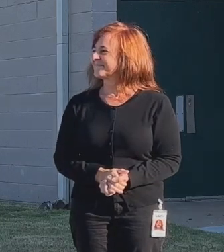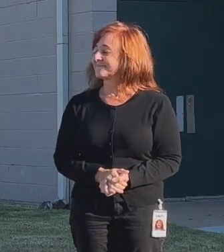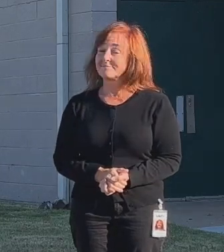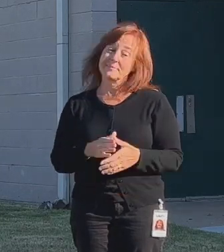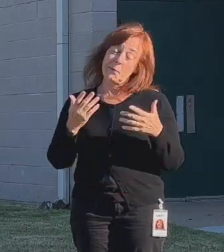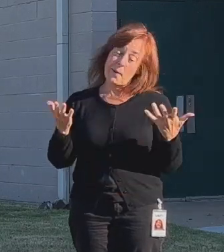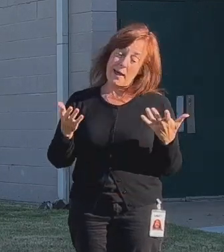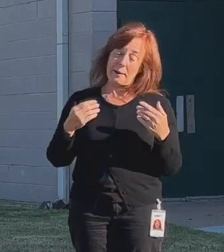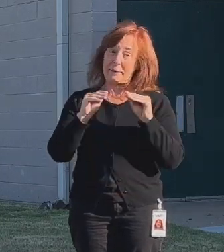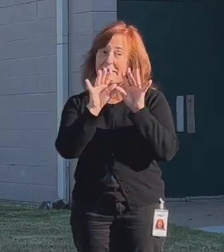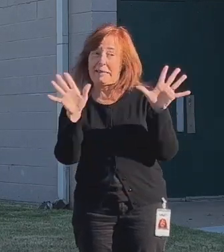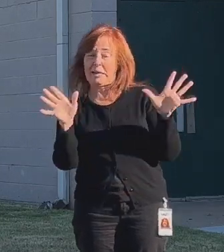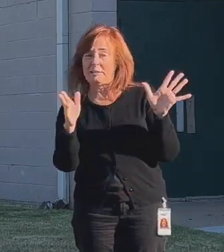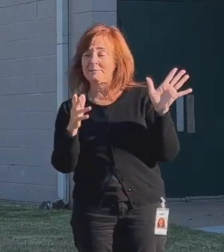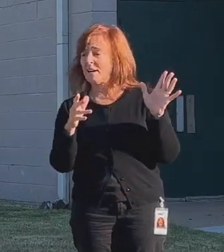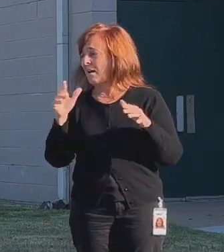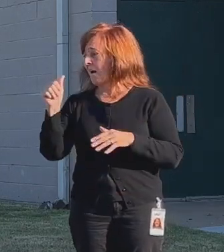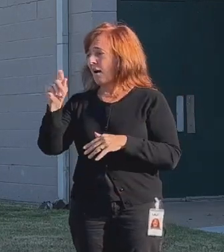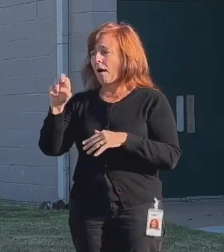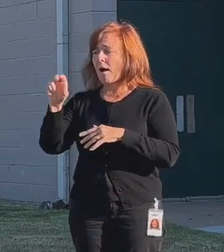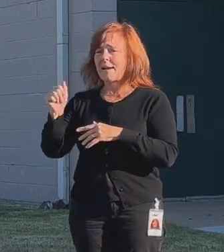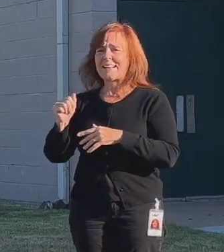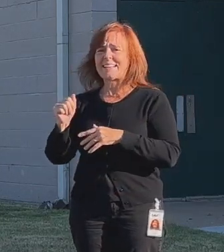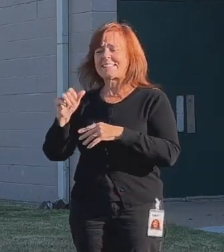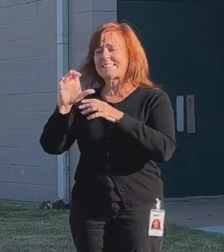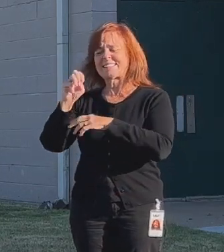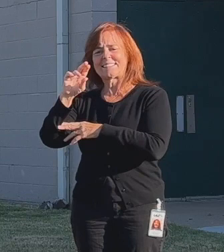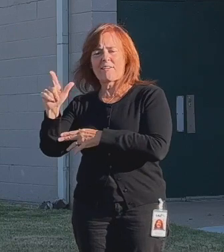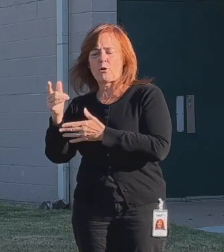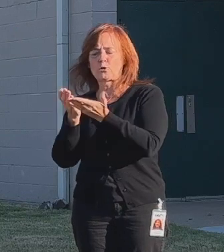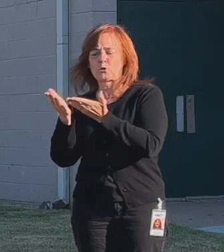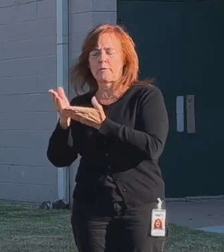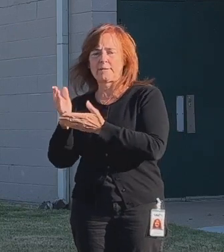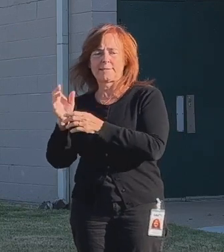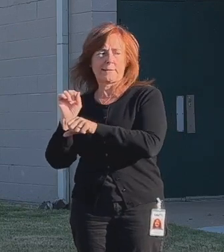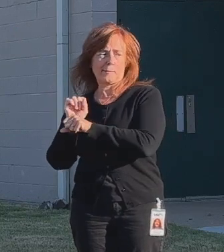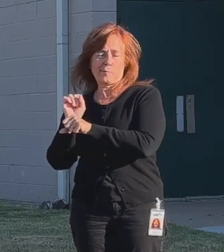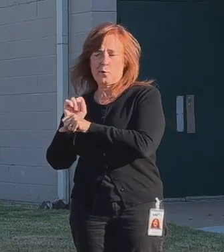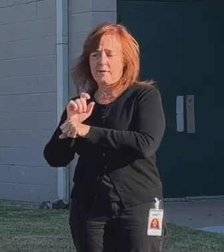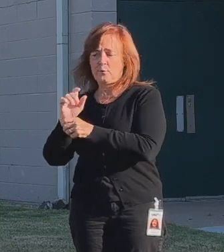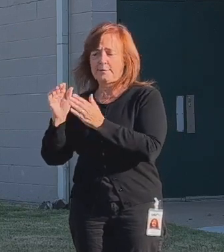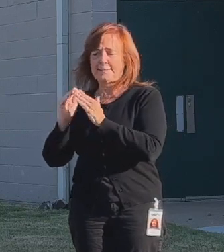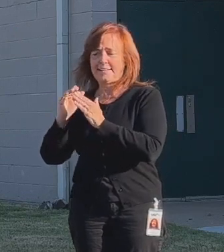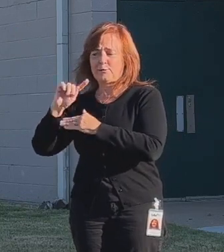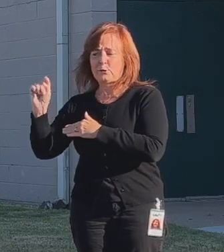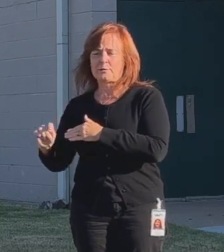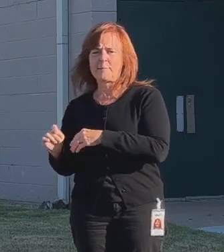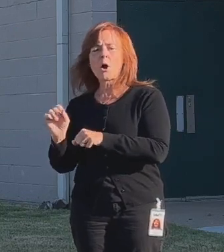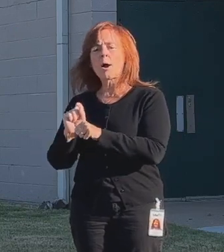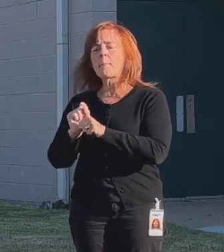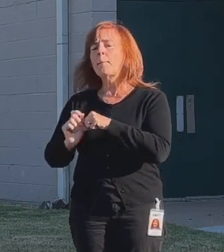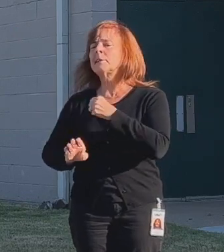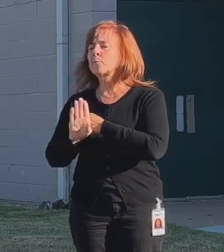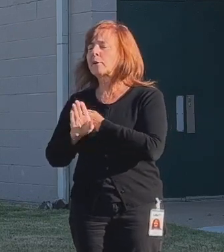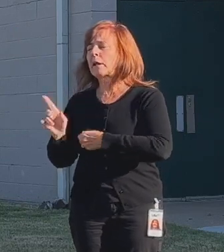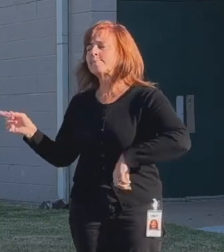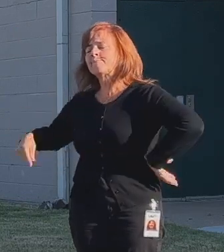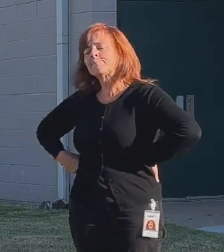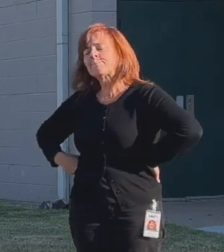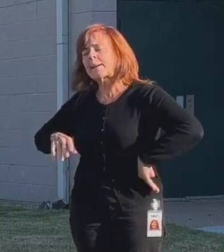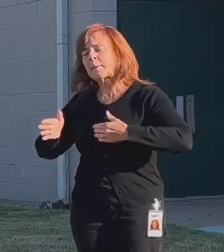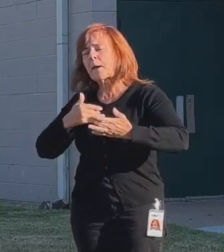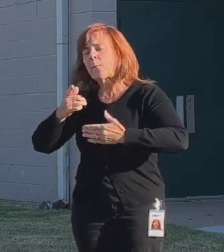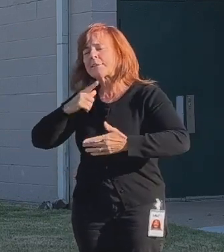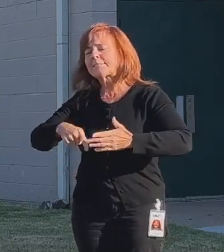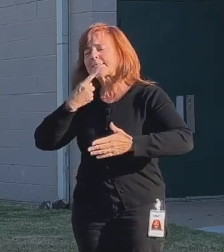And I want to be clear that Ana is a civil service employee of the city of Tulsa, so her employment is protected, no matter what she